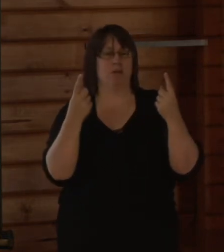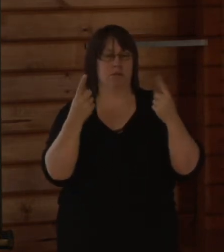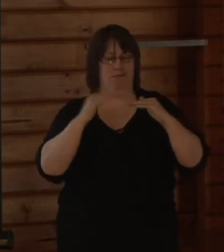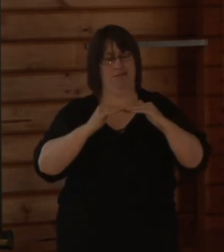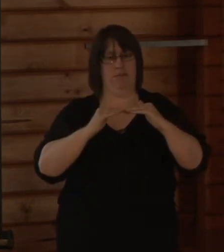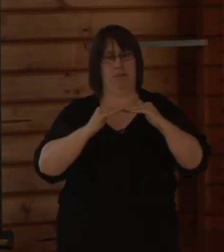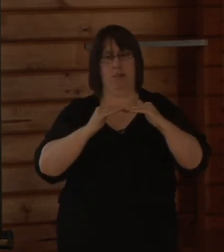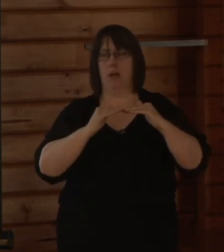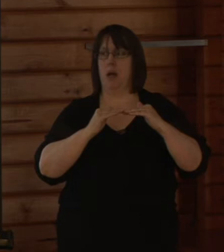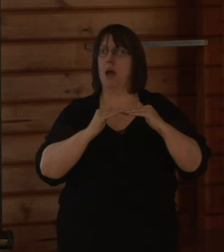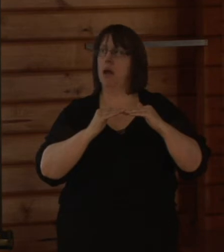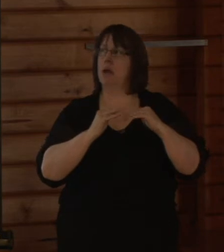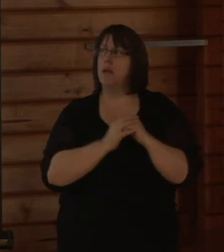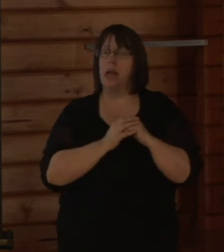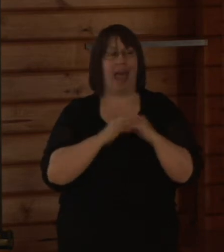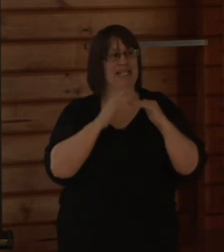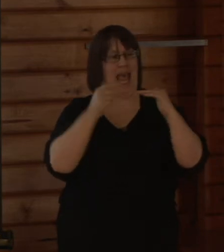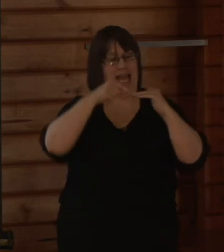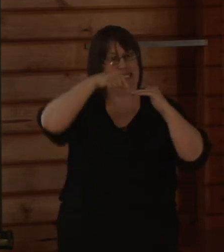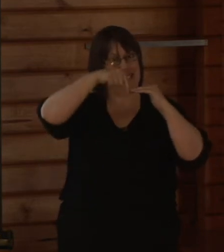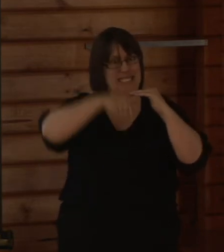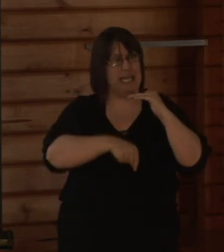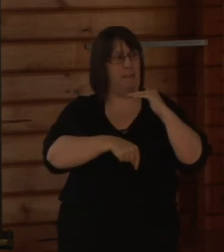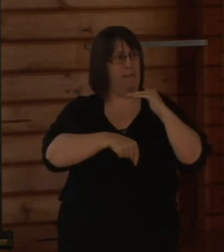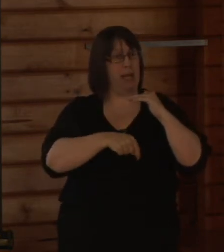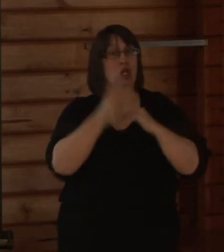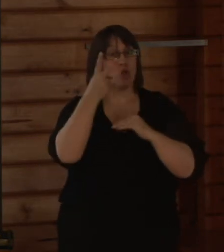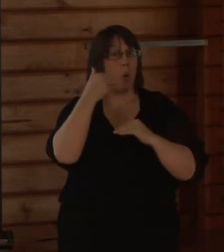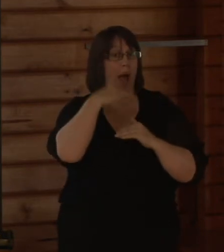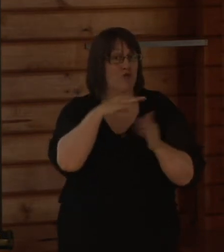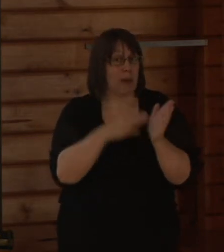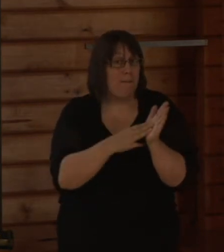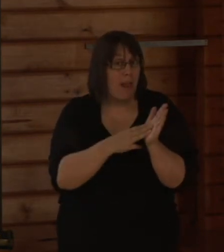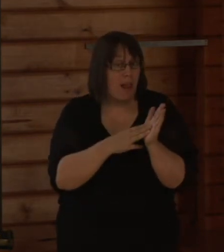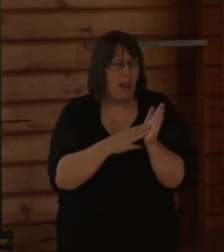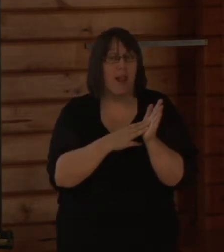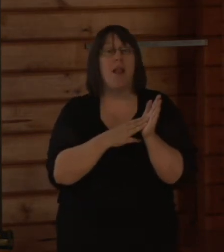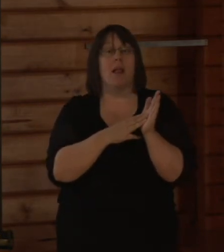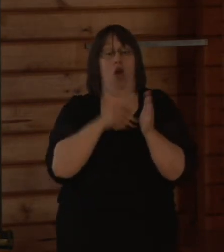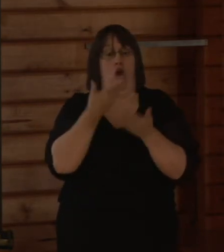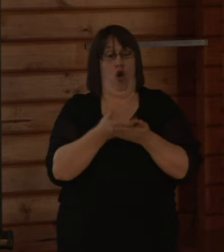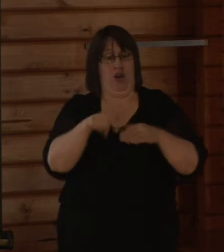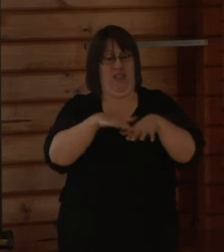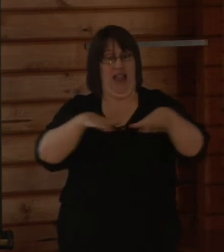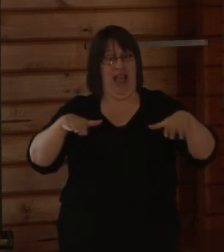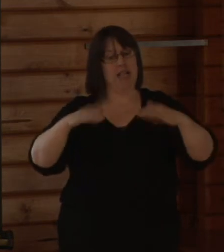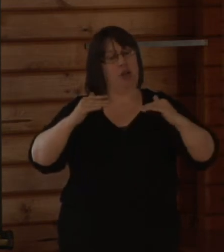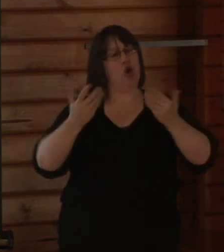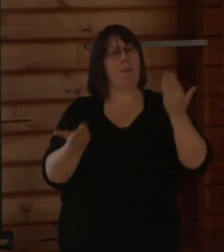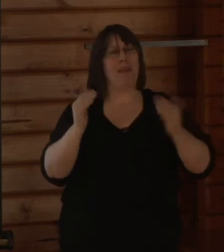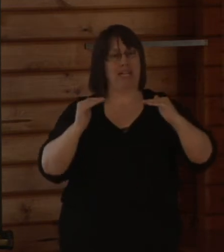The first one is that the flood depth has increased by 200 mils as a result of the onsite land subsidence